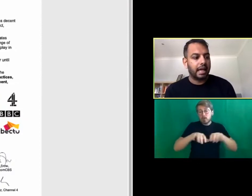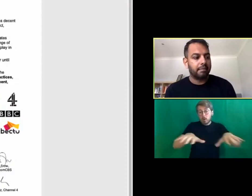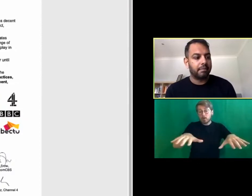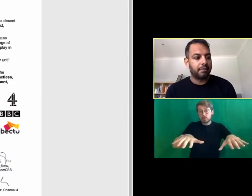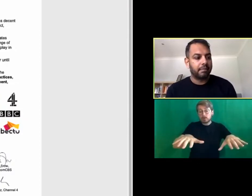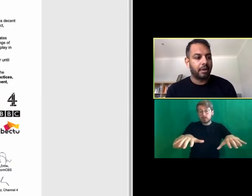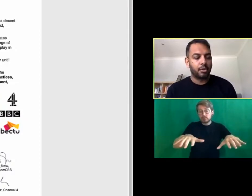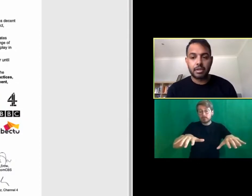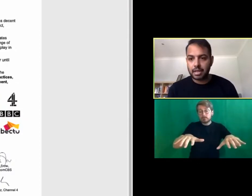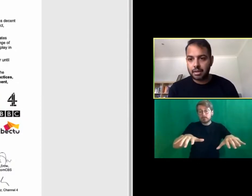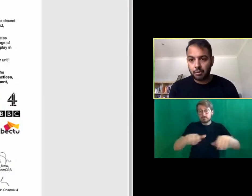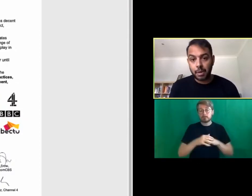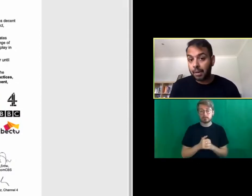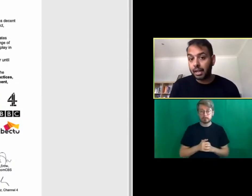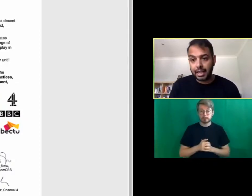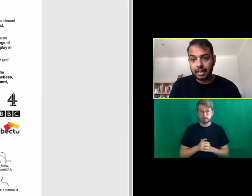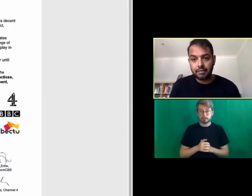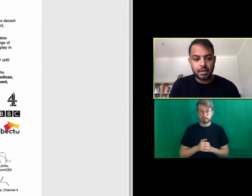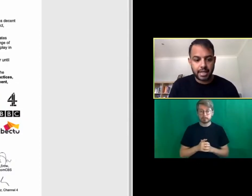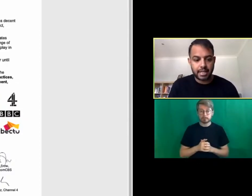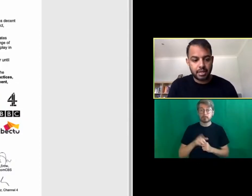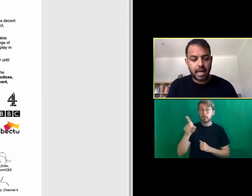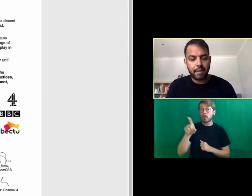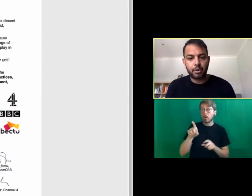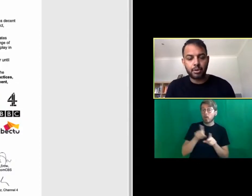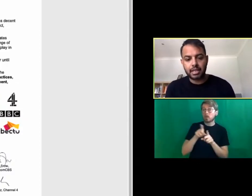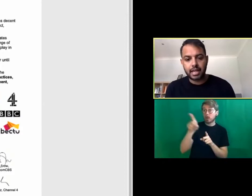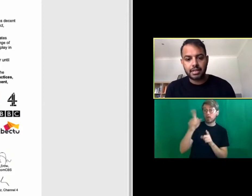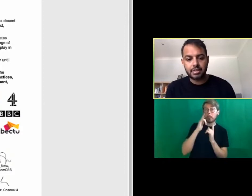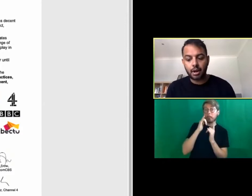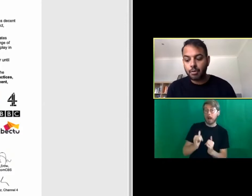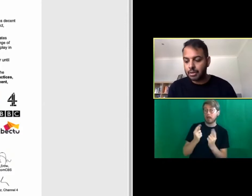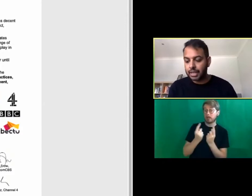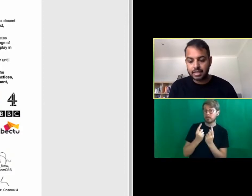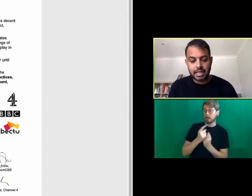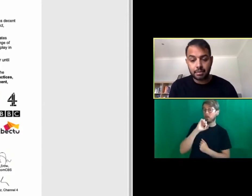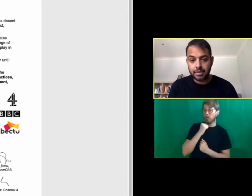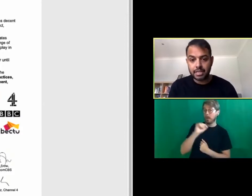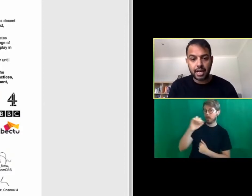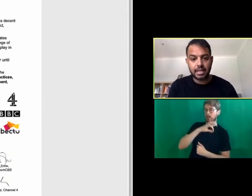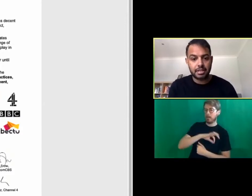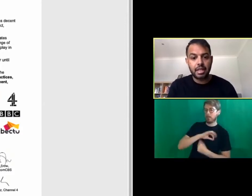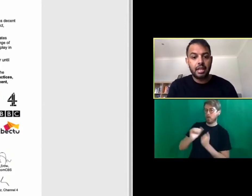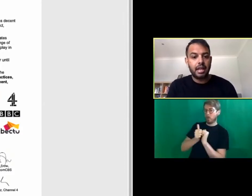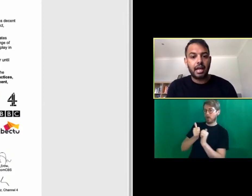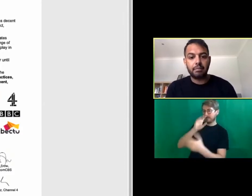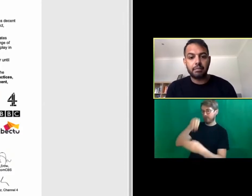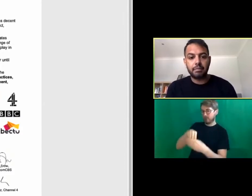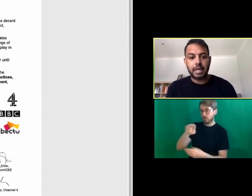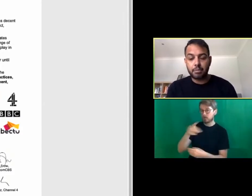also they will be piloting a few things with their member organizations so hopefully we can see some of these changes